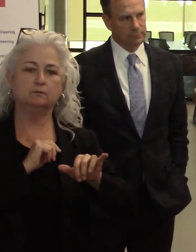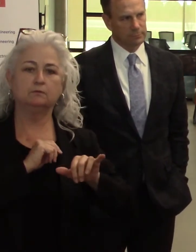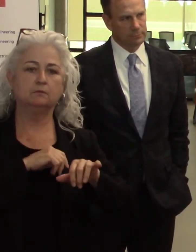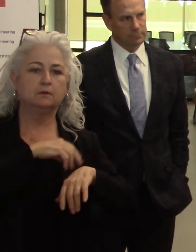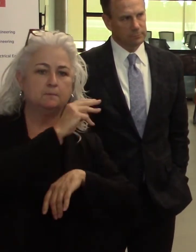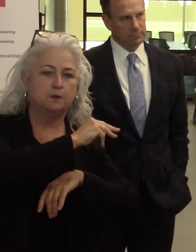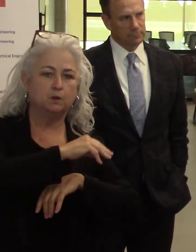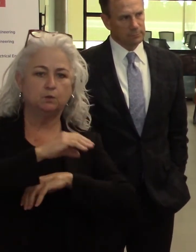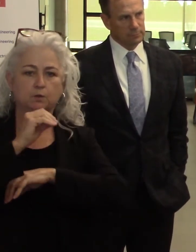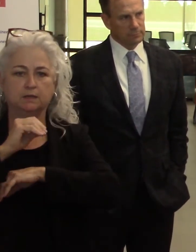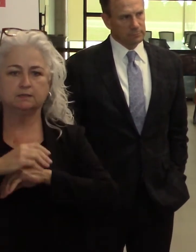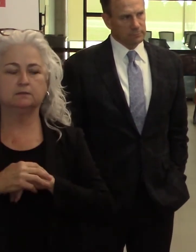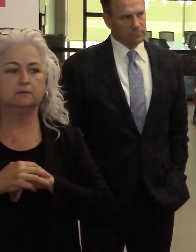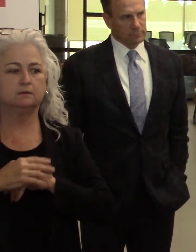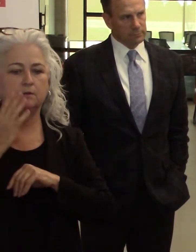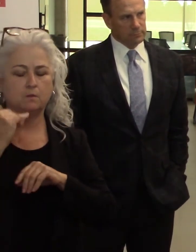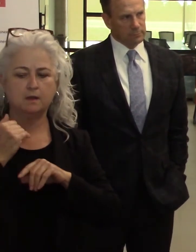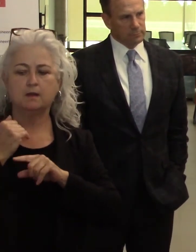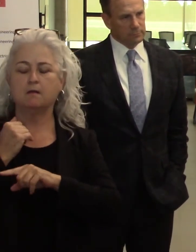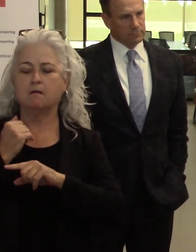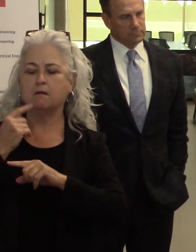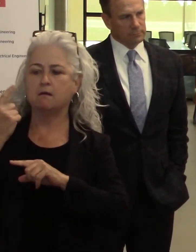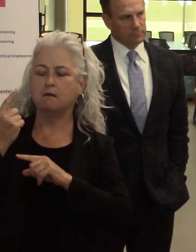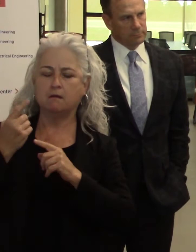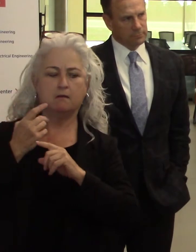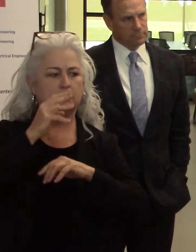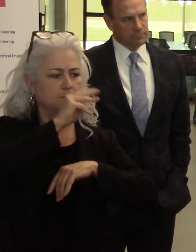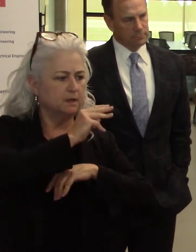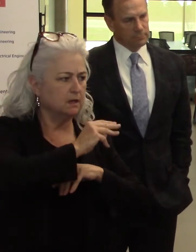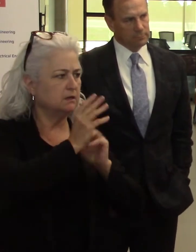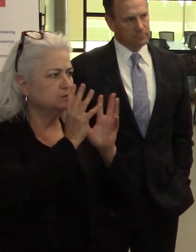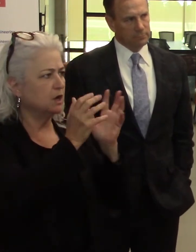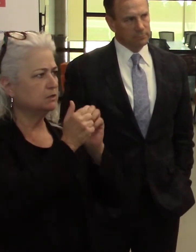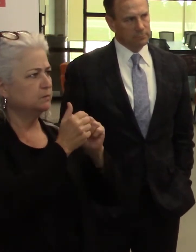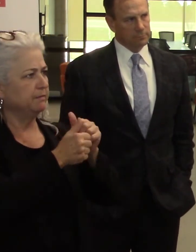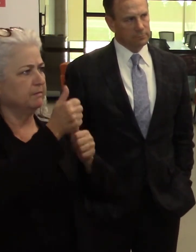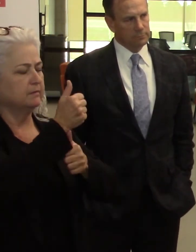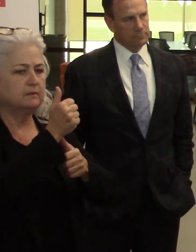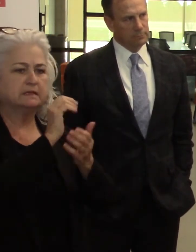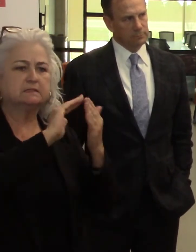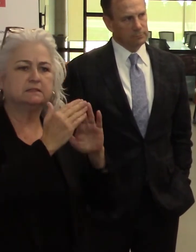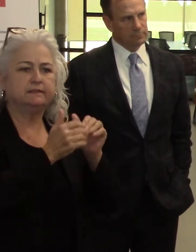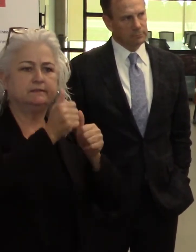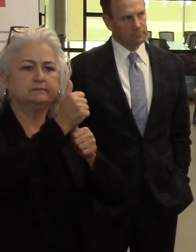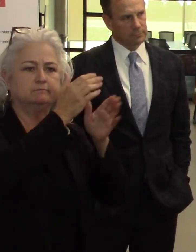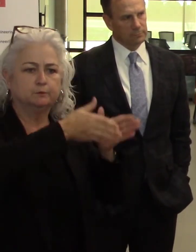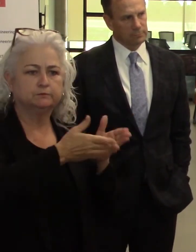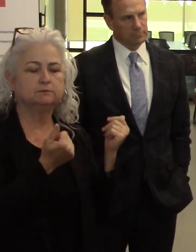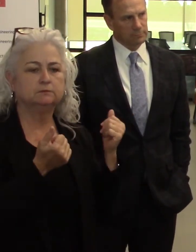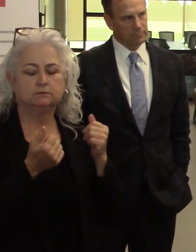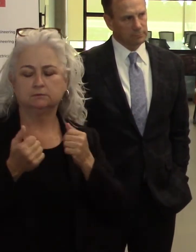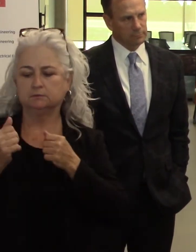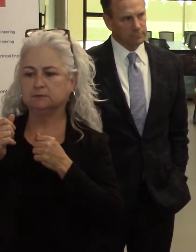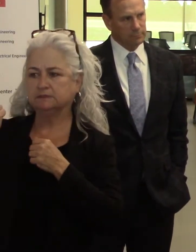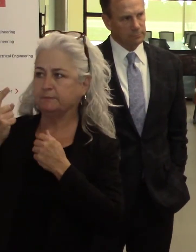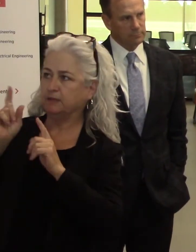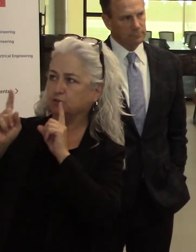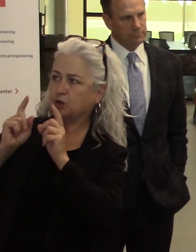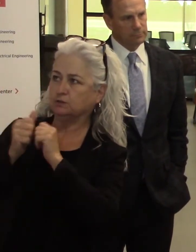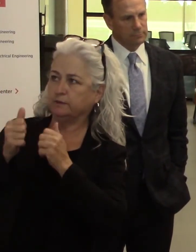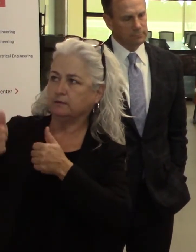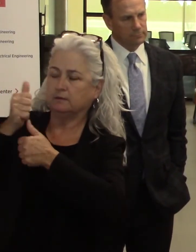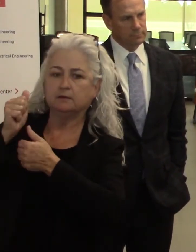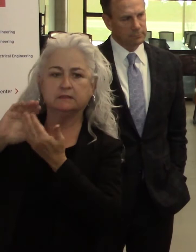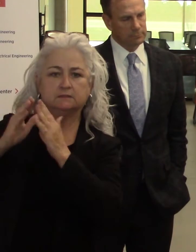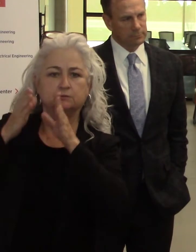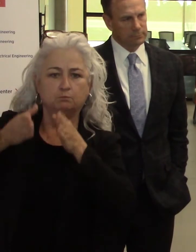when somebody in Midland talks as an elected official and somebody in Odessa talks as elected official. There won't be a lot of cross messaging. We